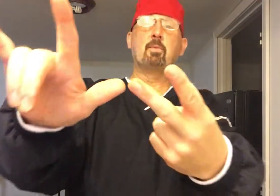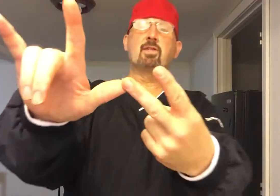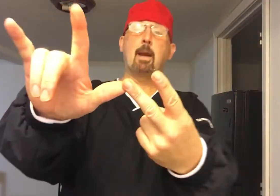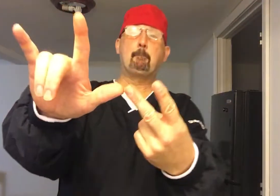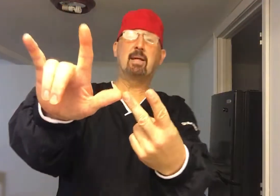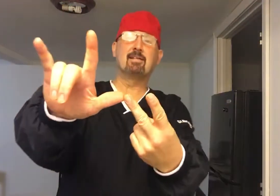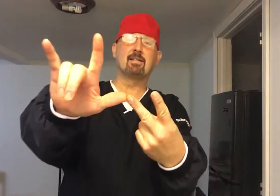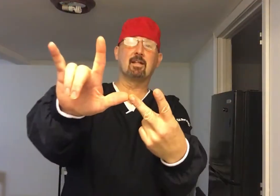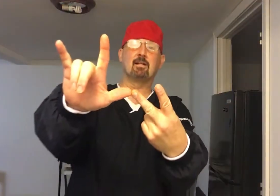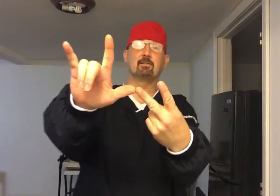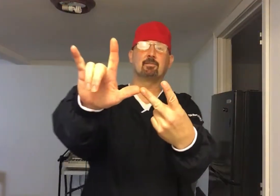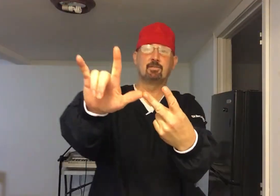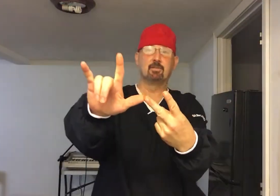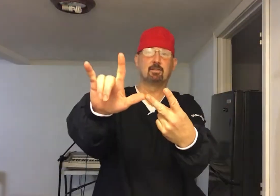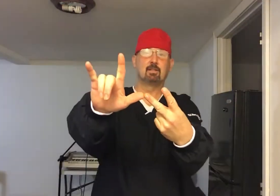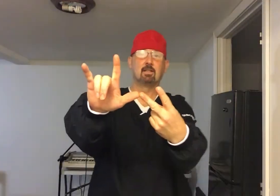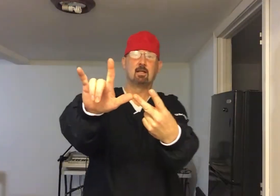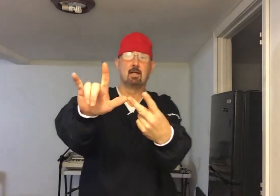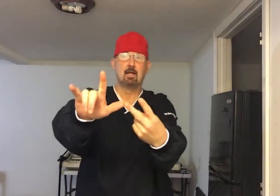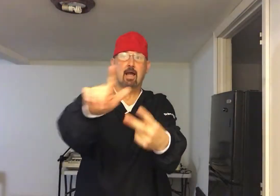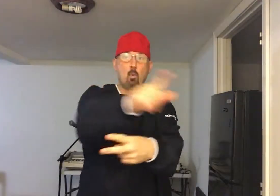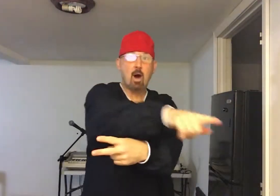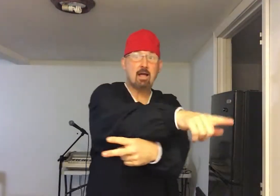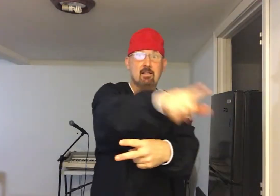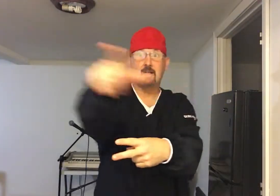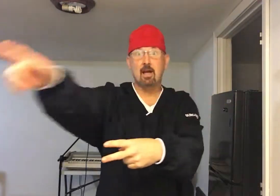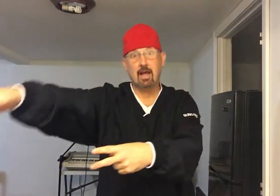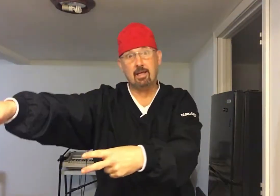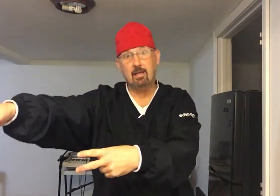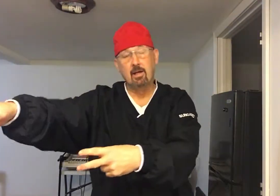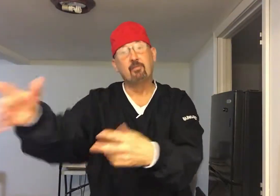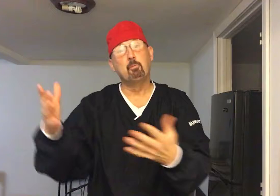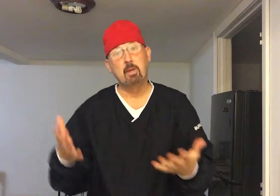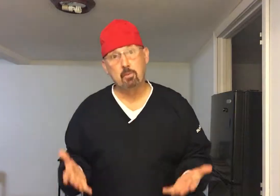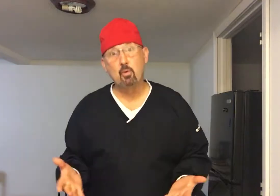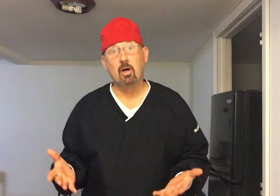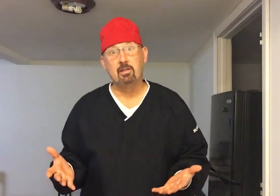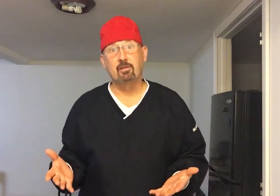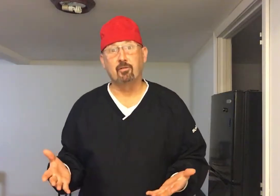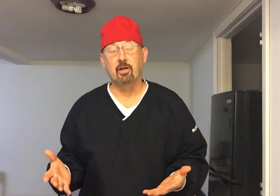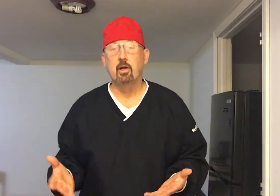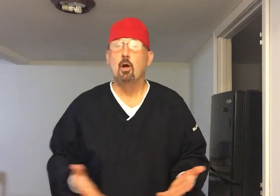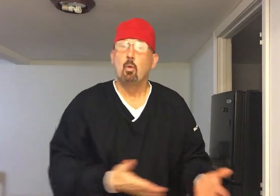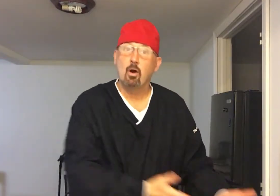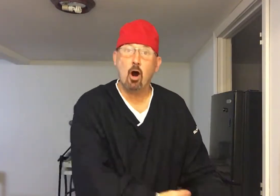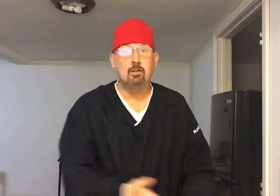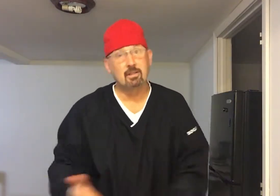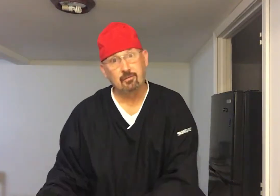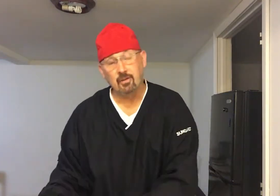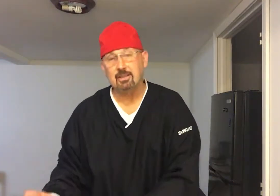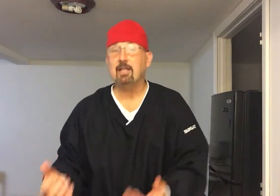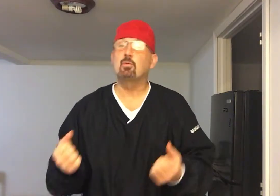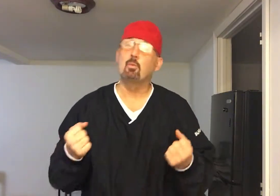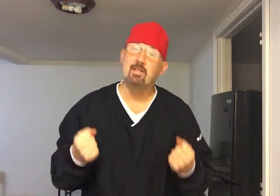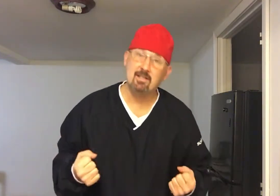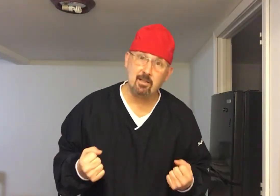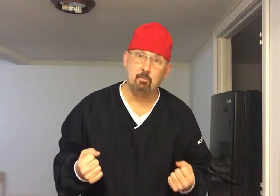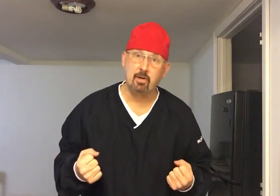Representing peace and love. Now why is there hate for people who are different? We're all different, that's what we celebrate.